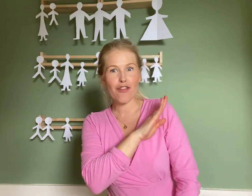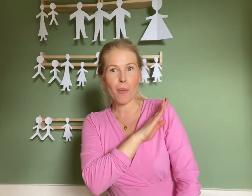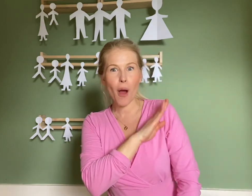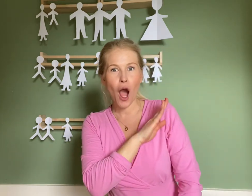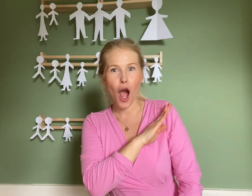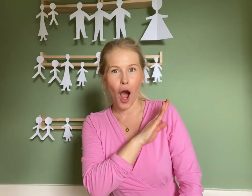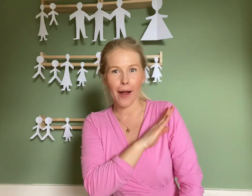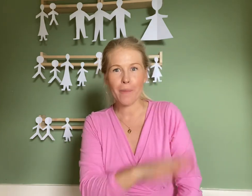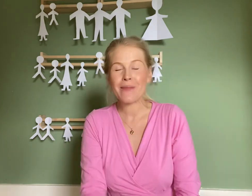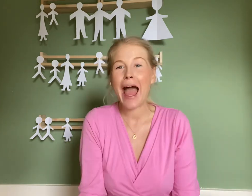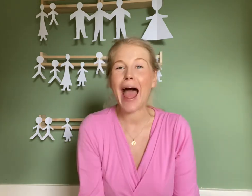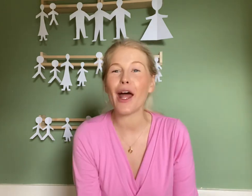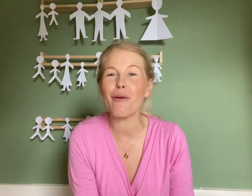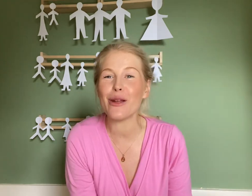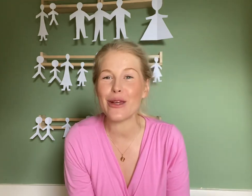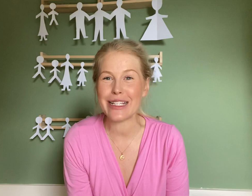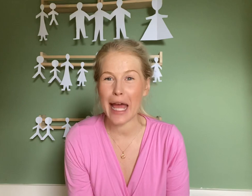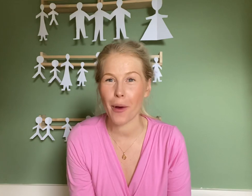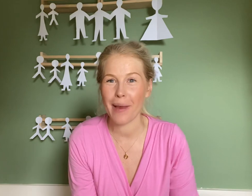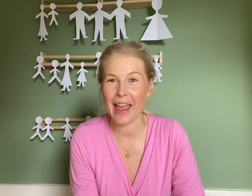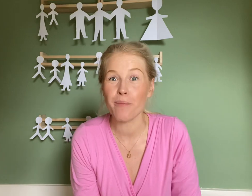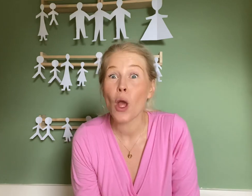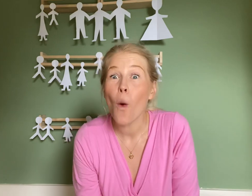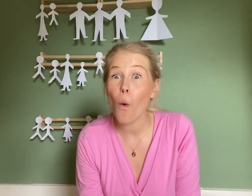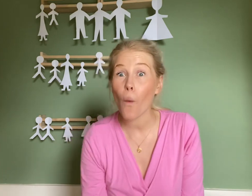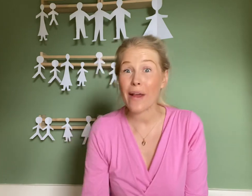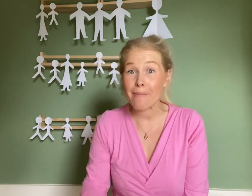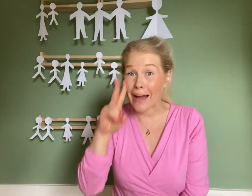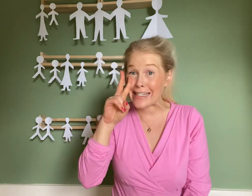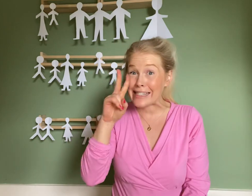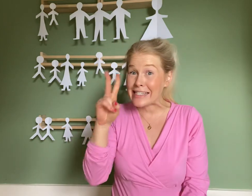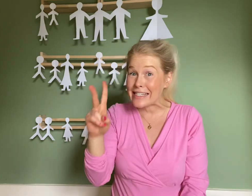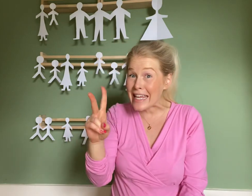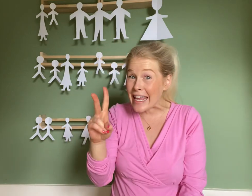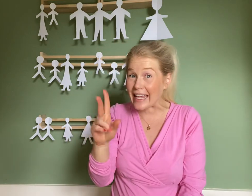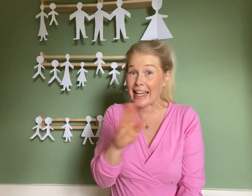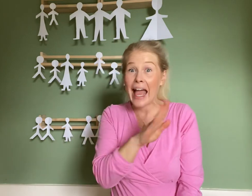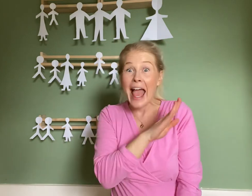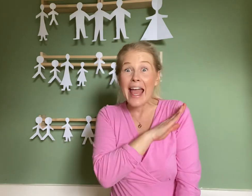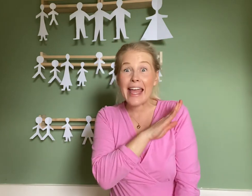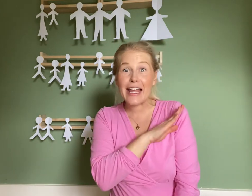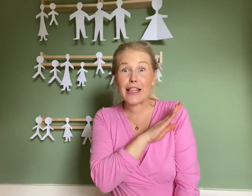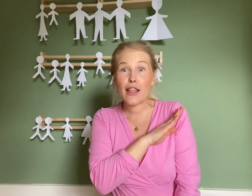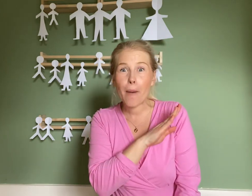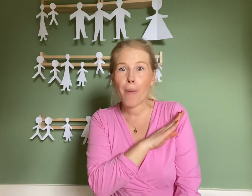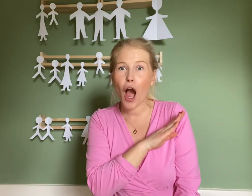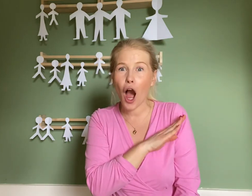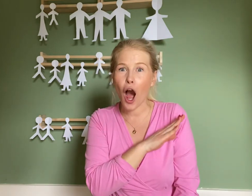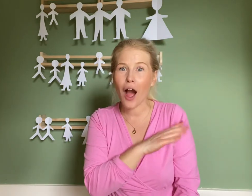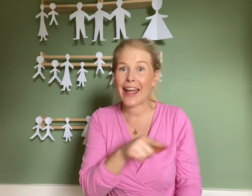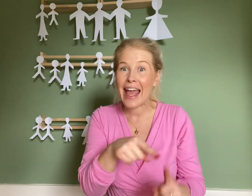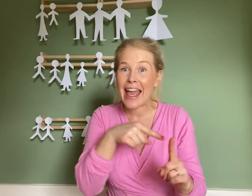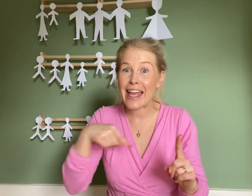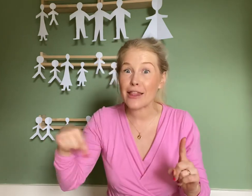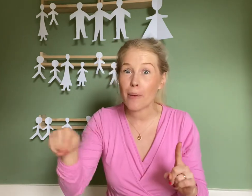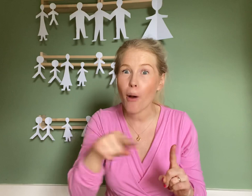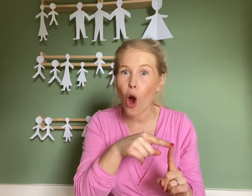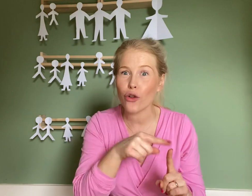the park. And I want you to tell me what we might see in the park in the pond.